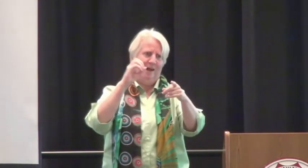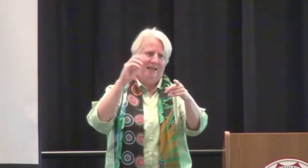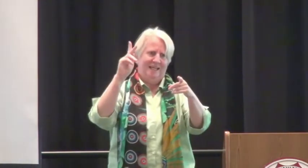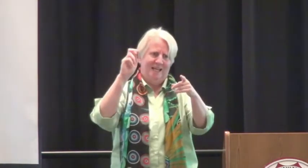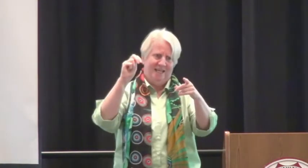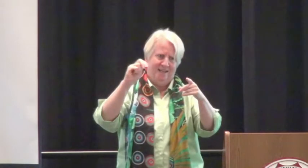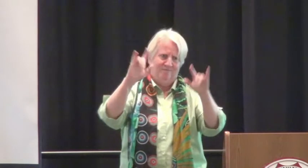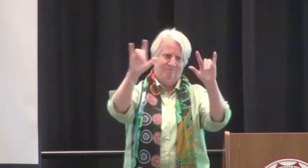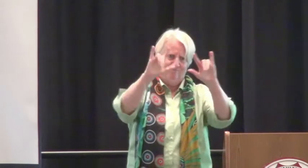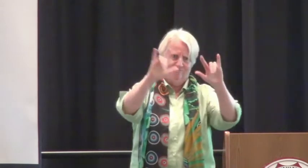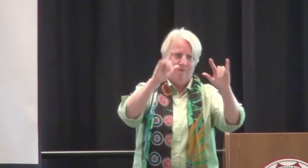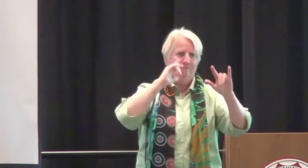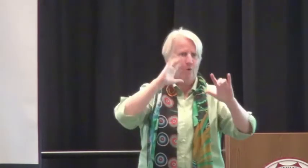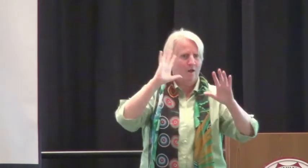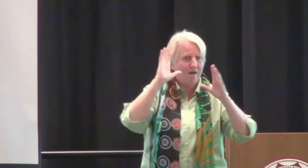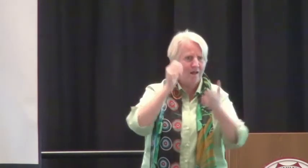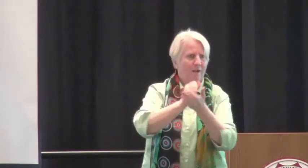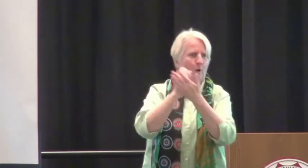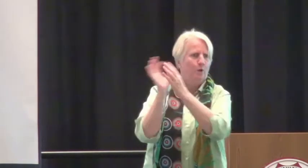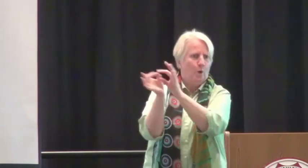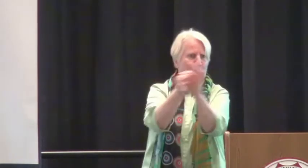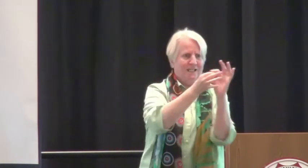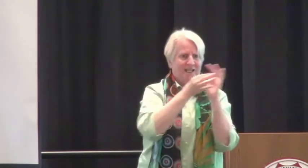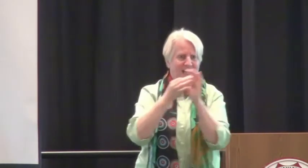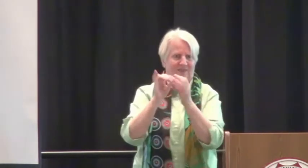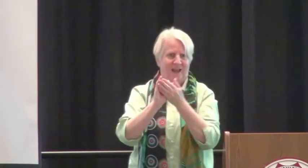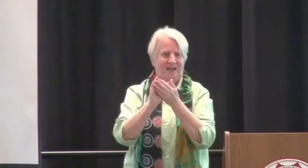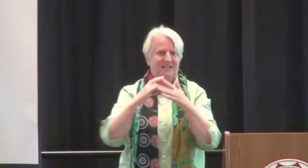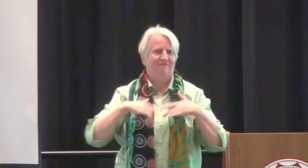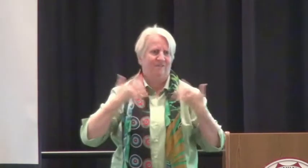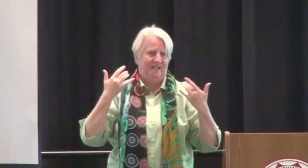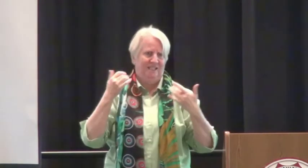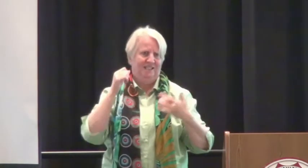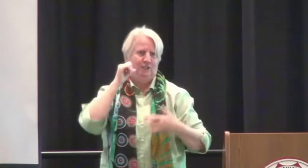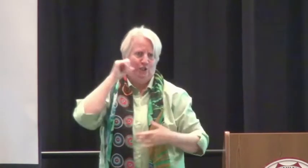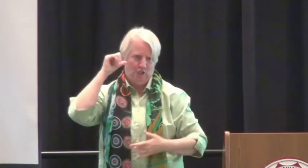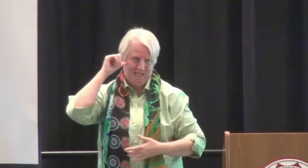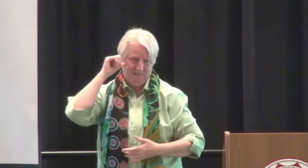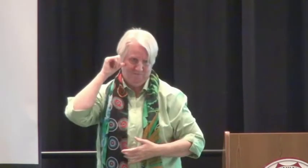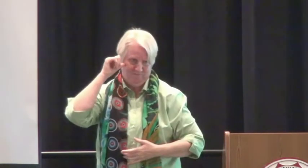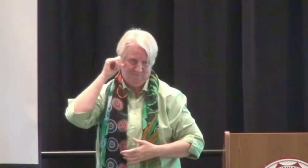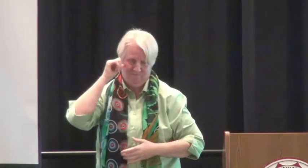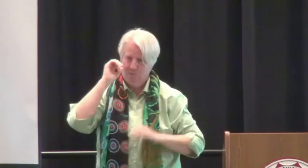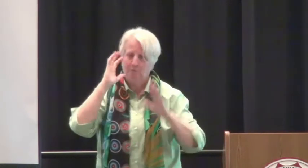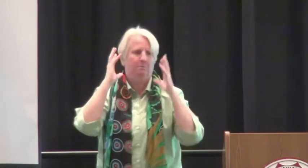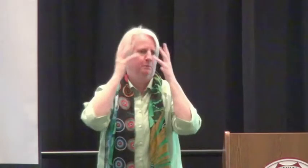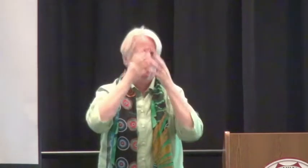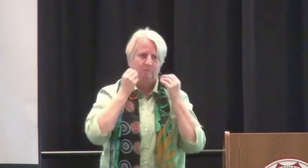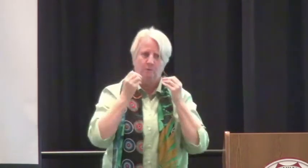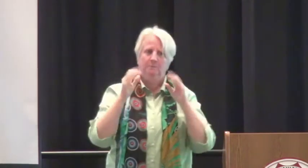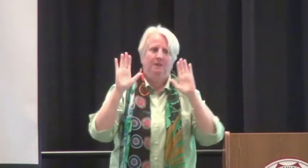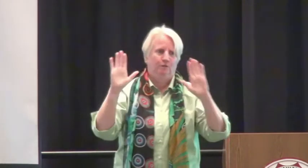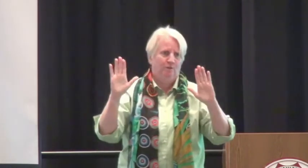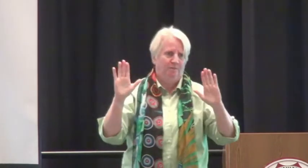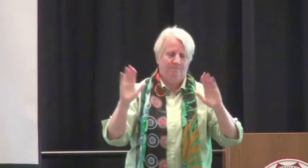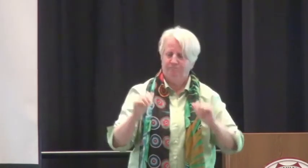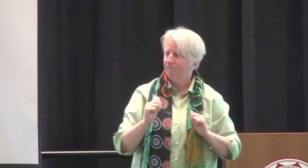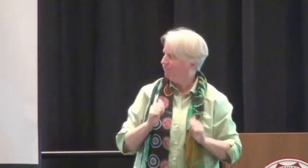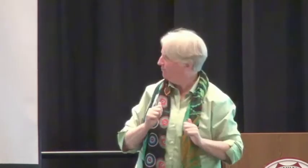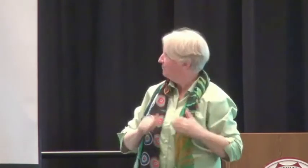I want to thank Sharon and Ken. Thank you so much for your help in coordinating our event last night. It was a beautiful gathering.